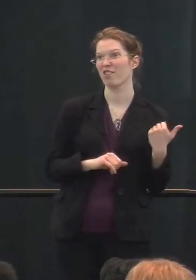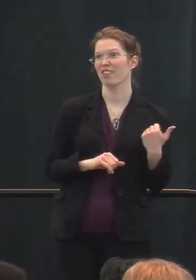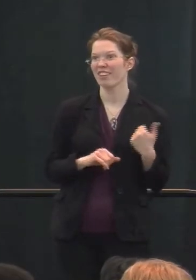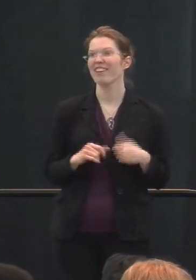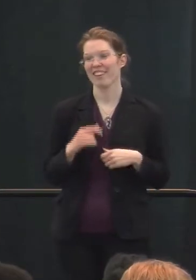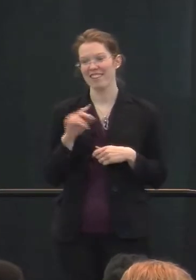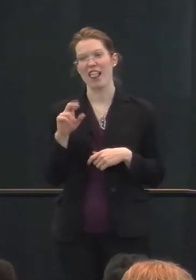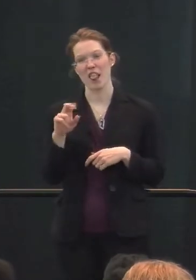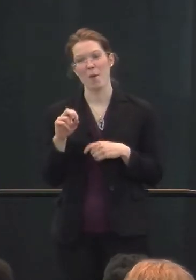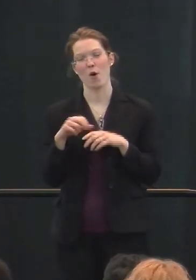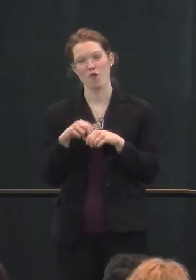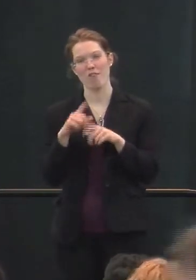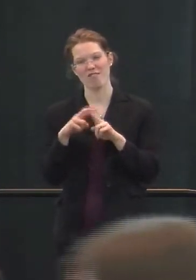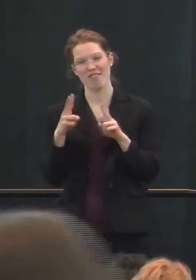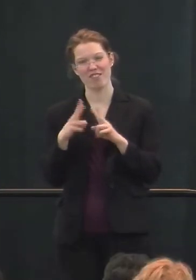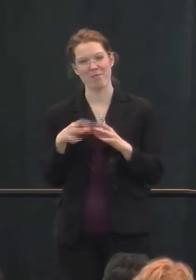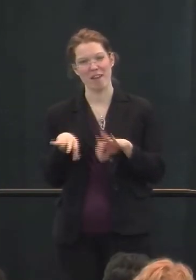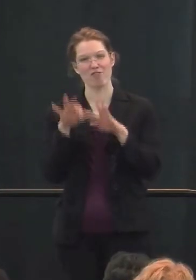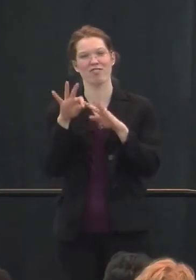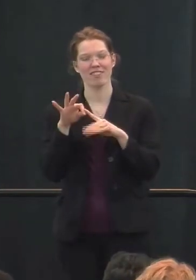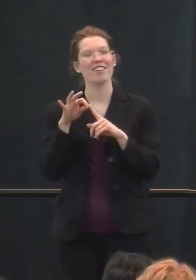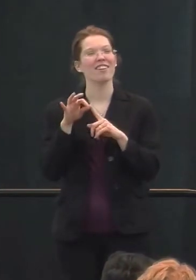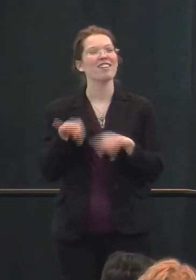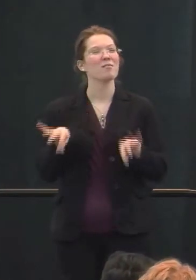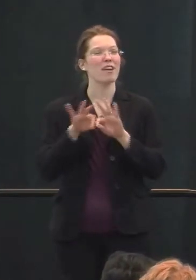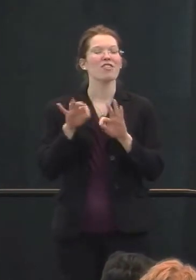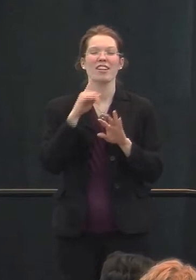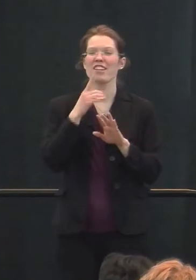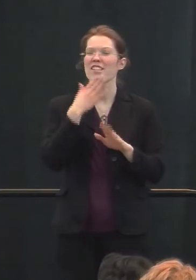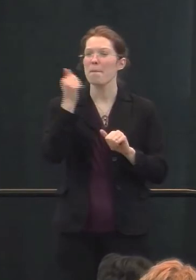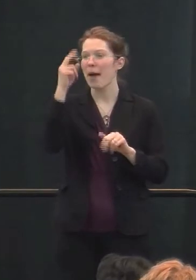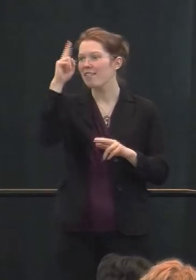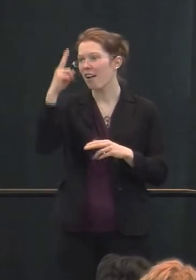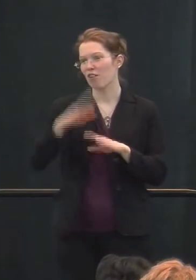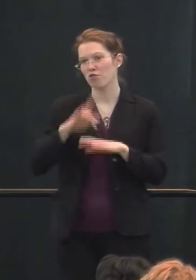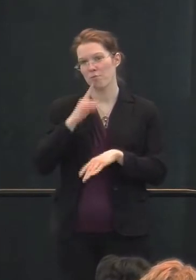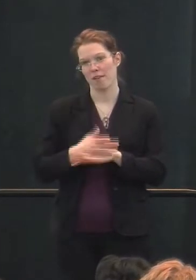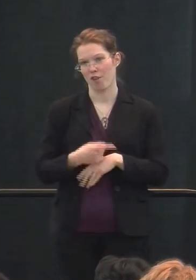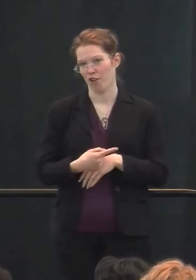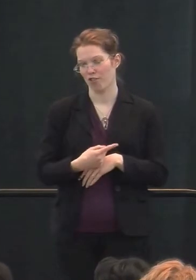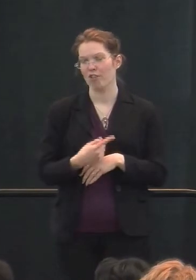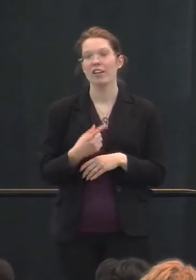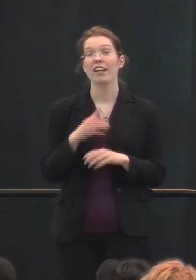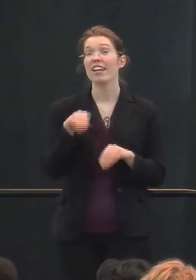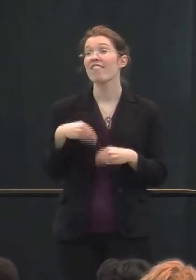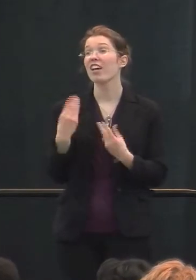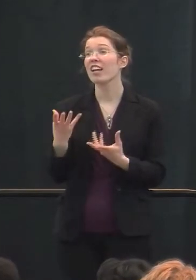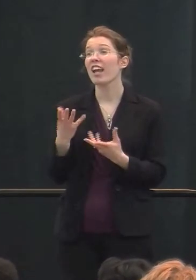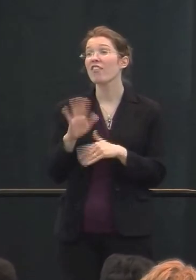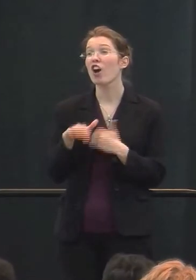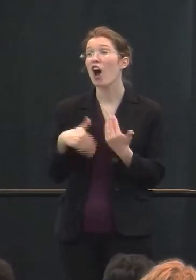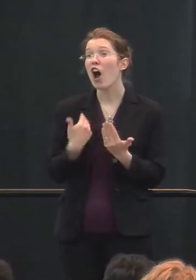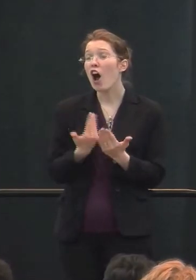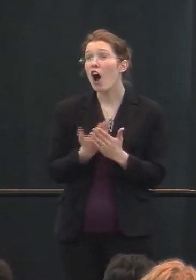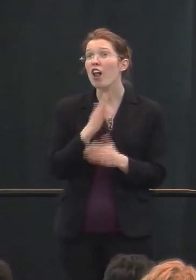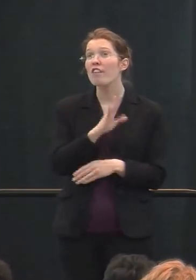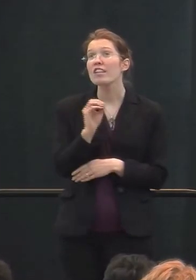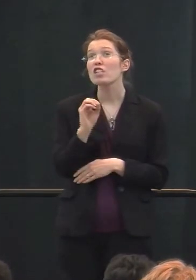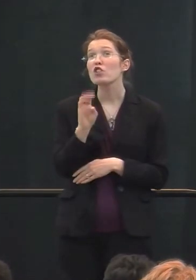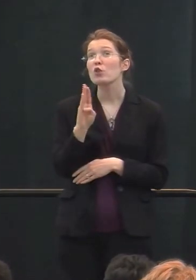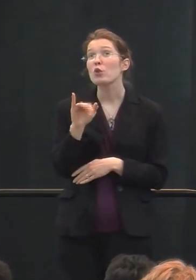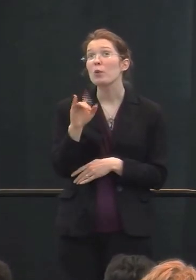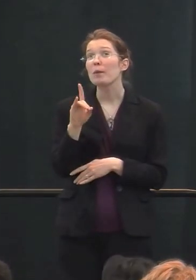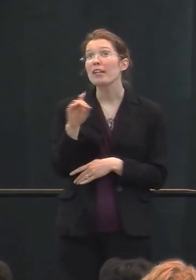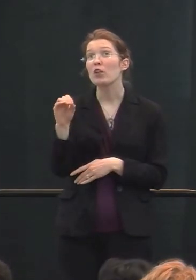special. He is the best uncle to my daughter. He even gave her all of his Scooby